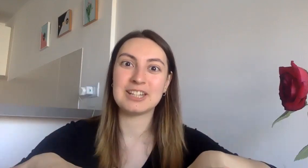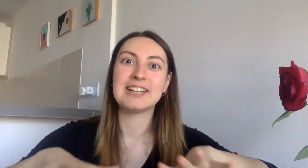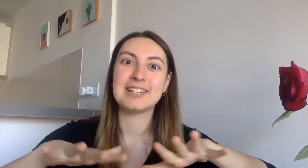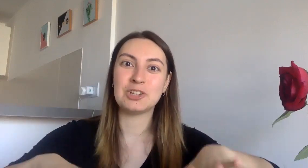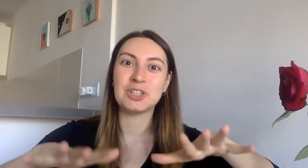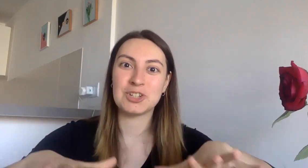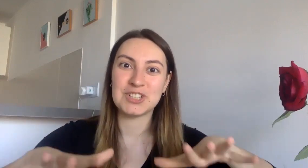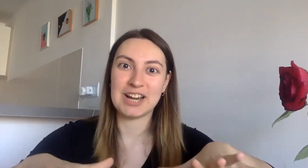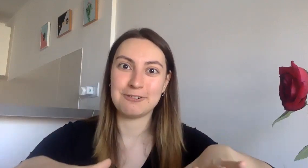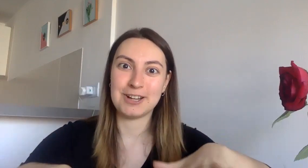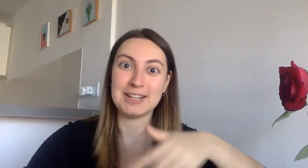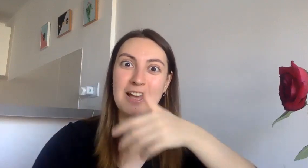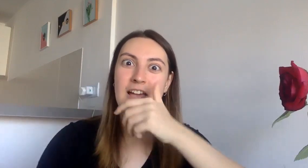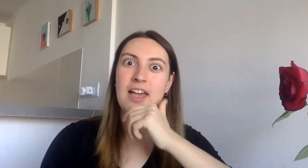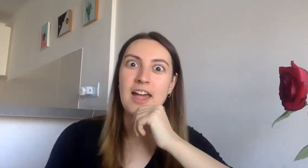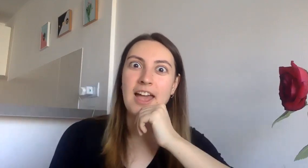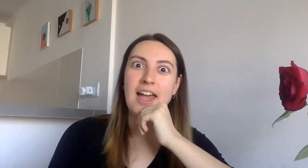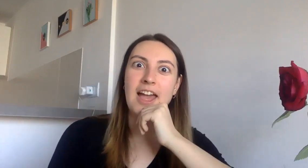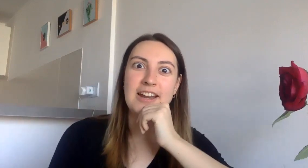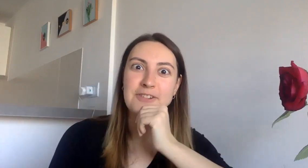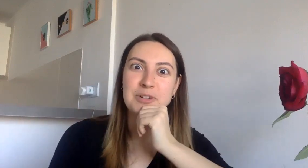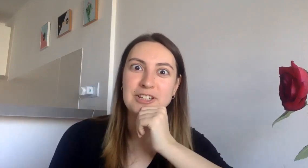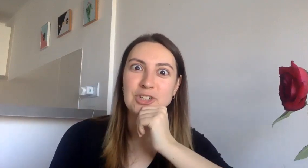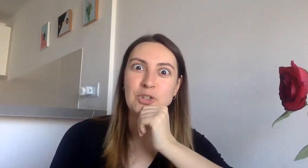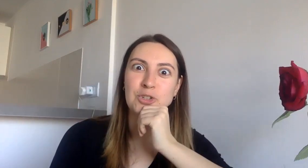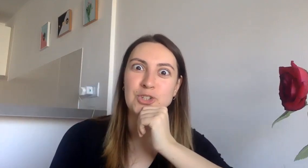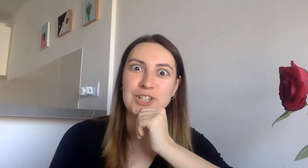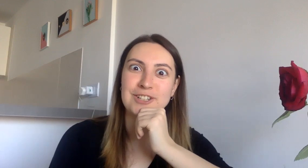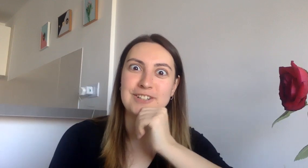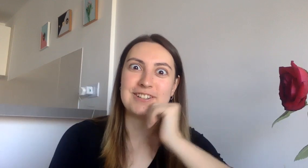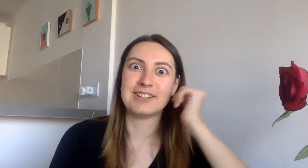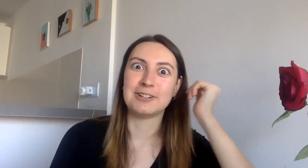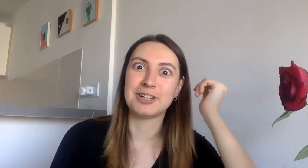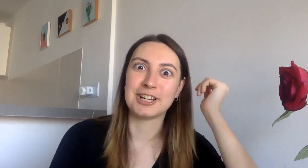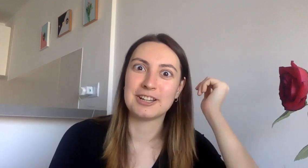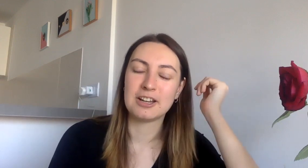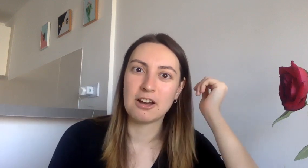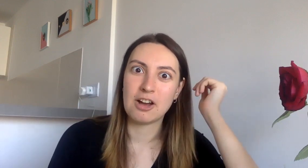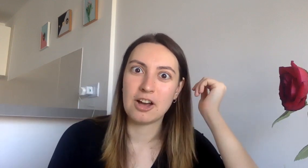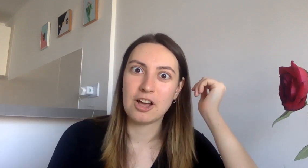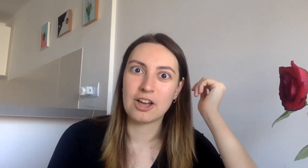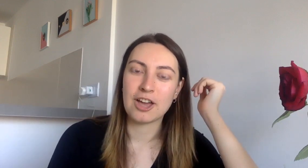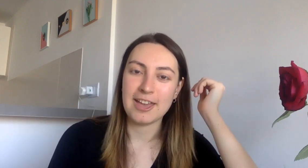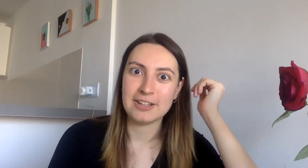in order not to have fun and everybody just got started like kate